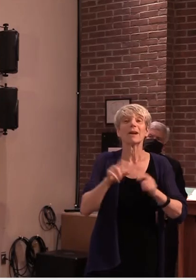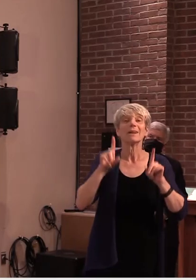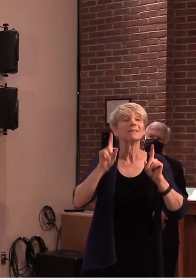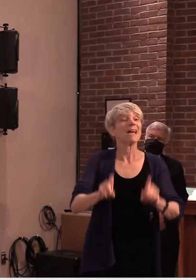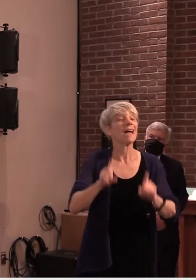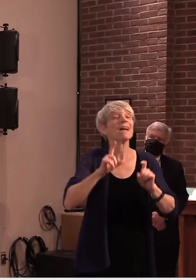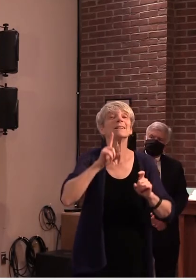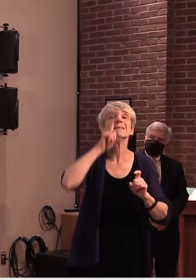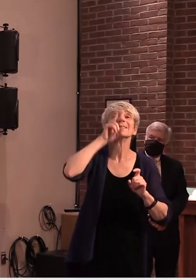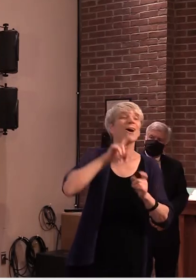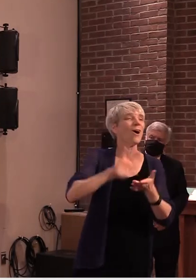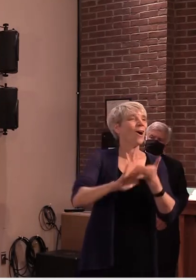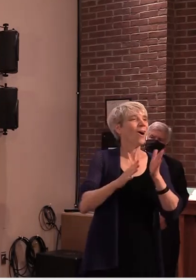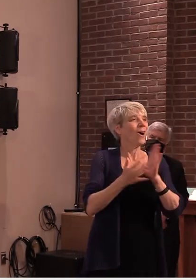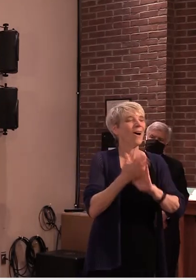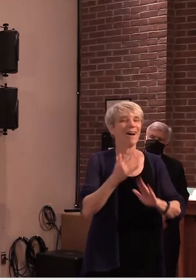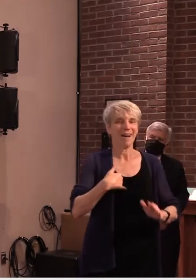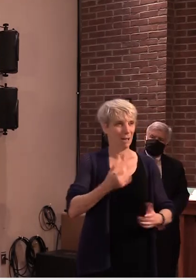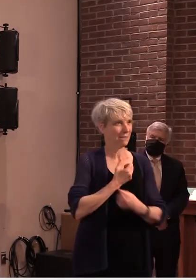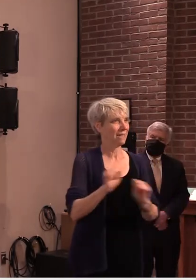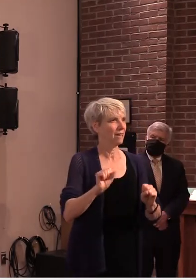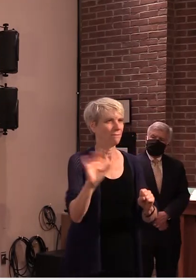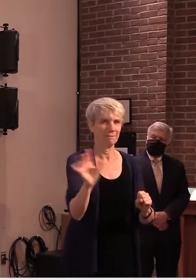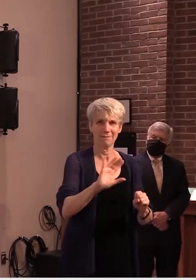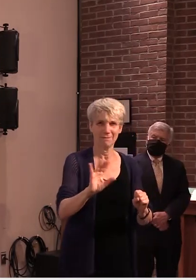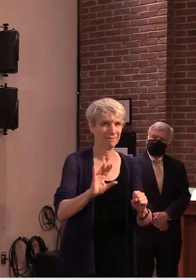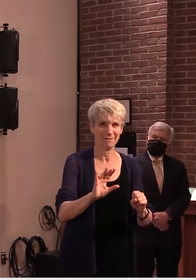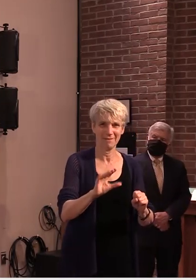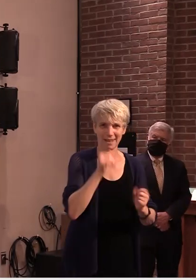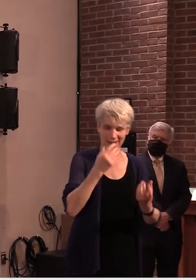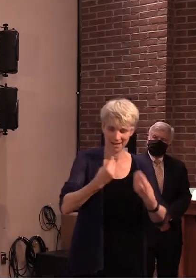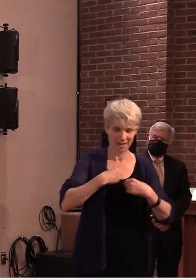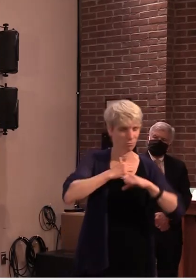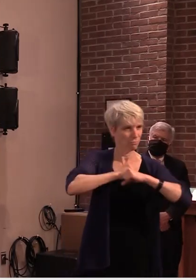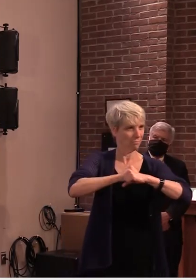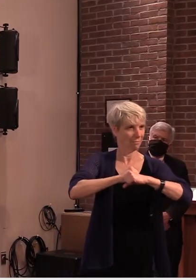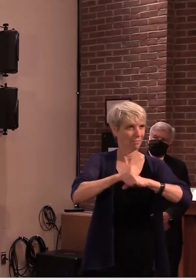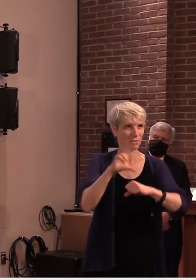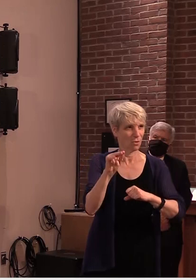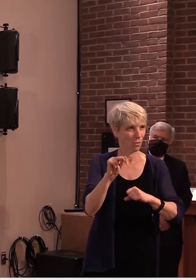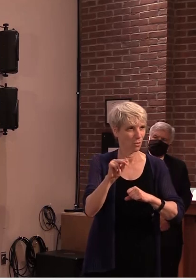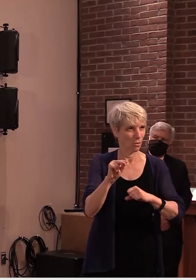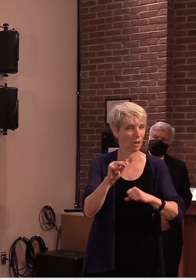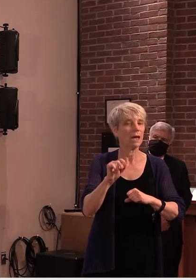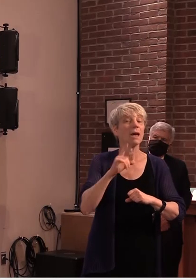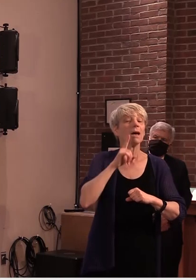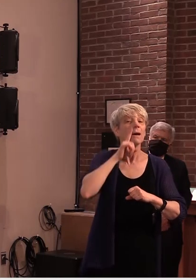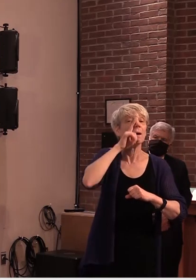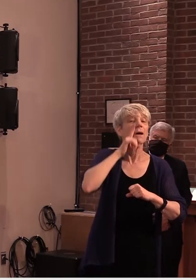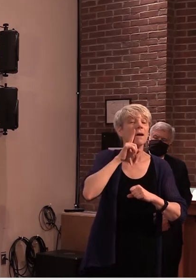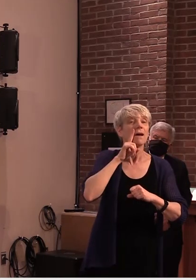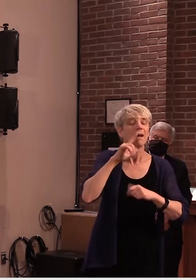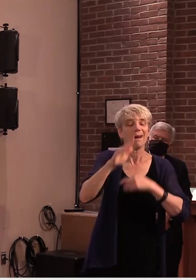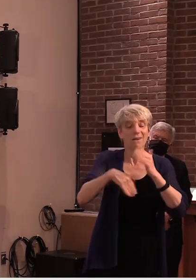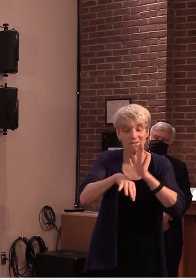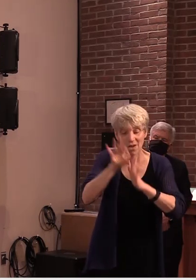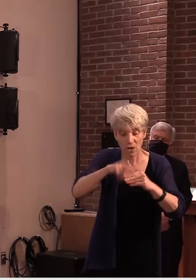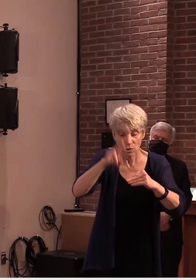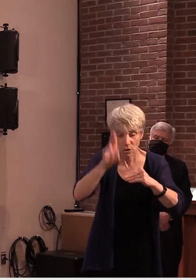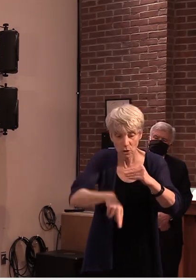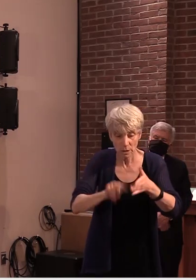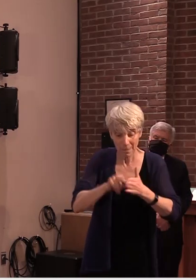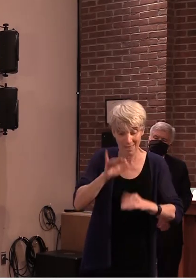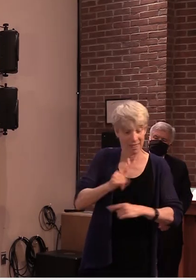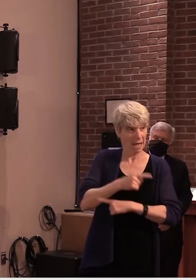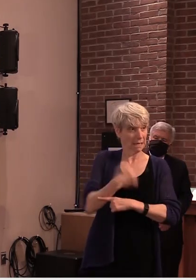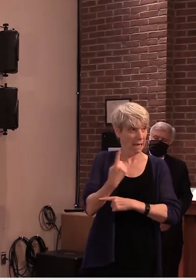use the pcr test will show you if you were sick at the time when your specimen was taken it